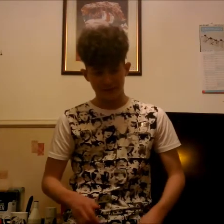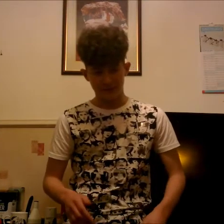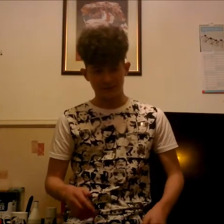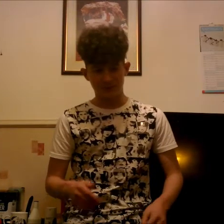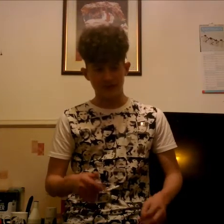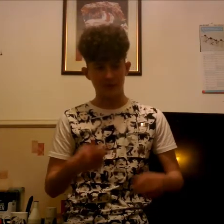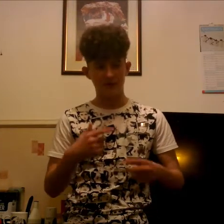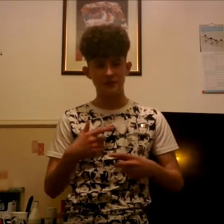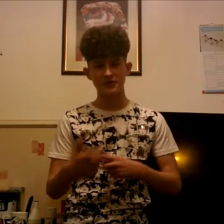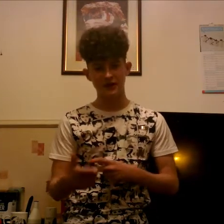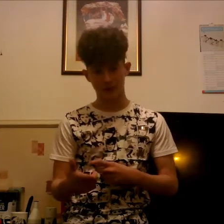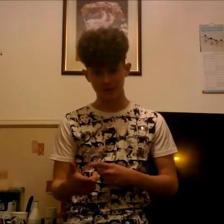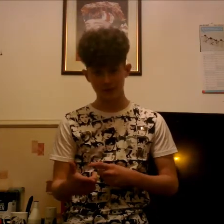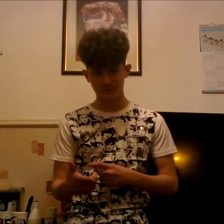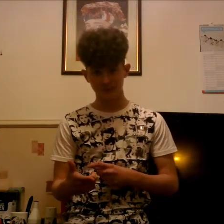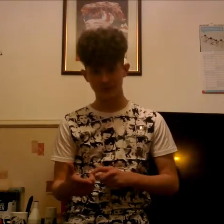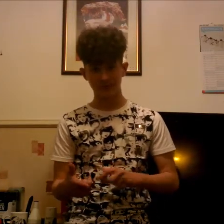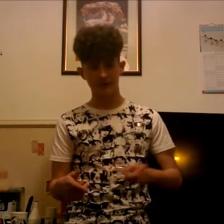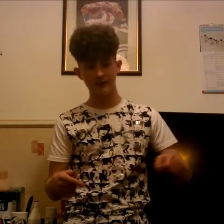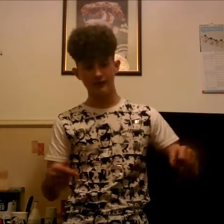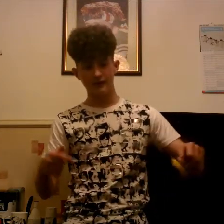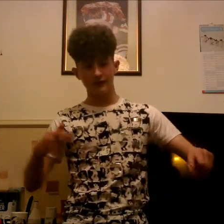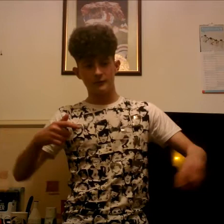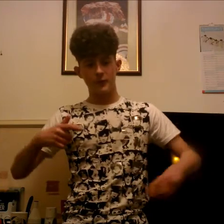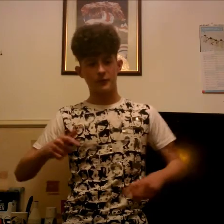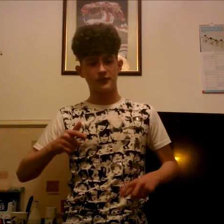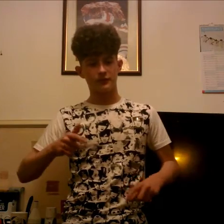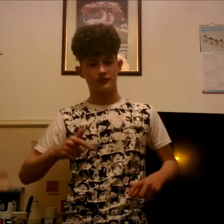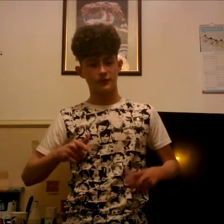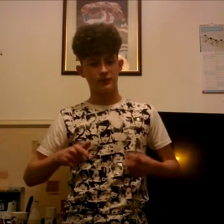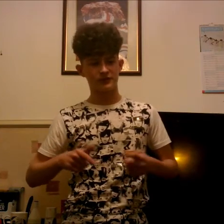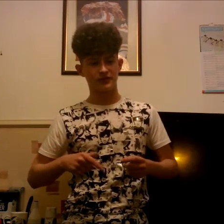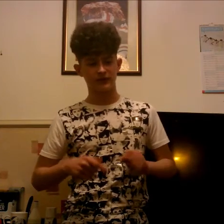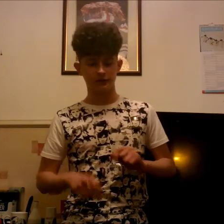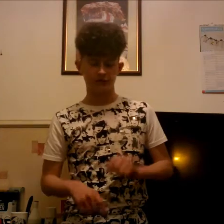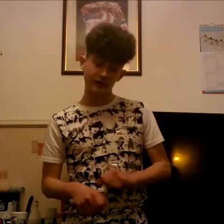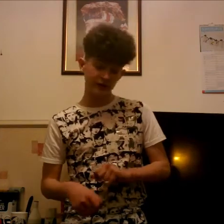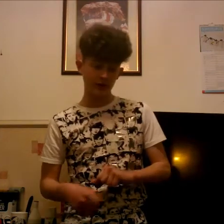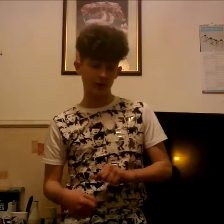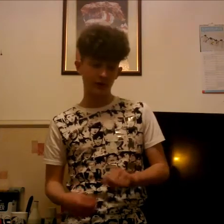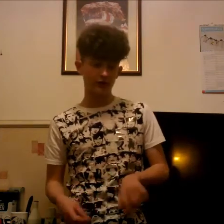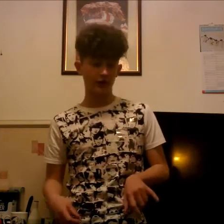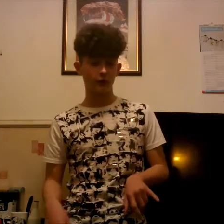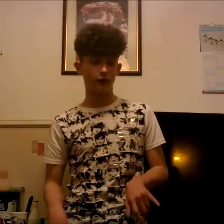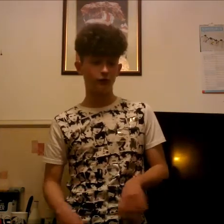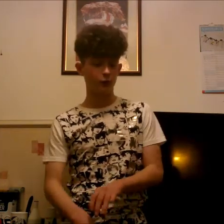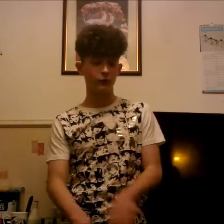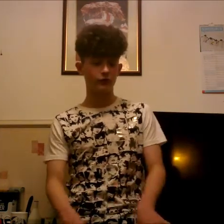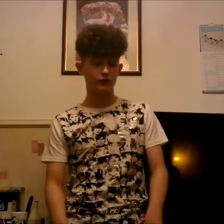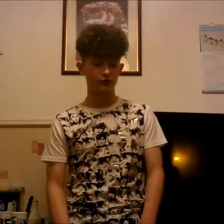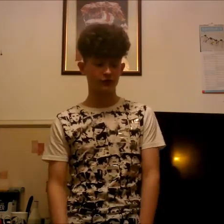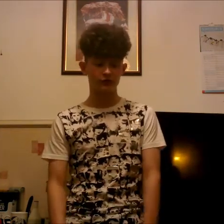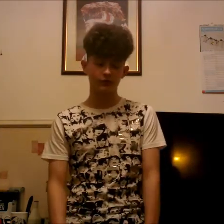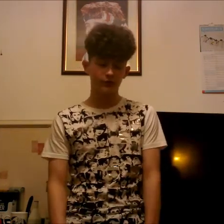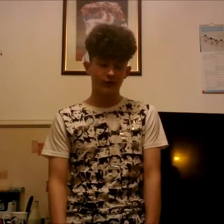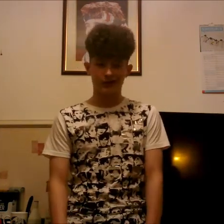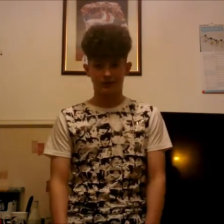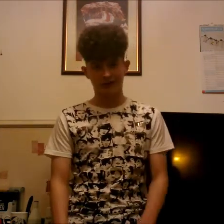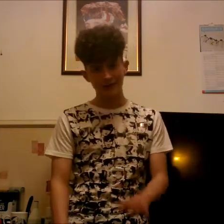so i went to put my jacket on my mum and my mum said great lois get your jacket on get your jacket on go put your shoes on so i tried